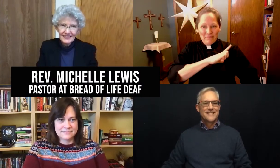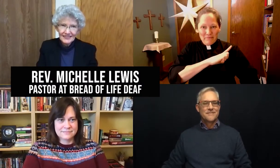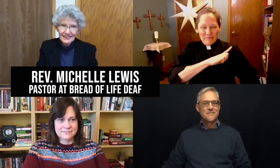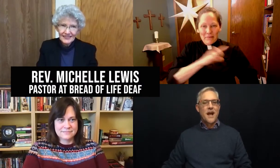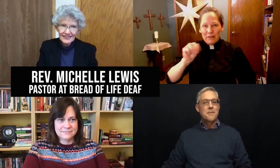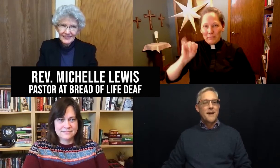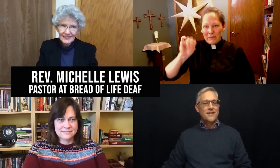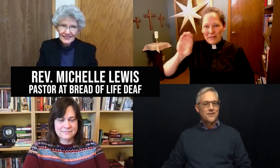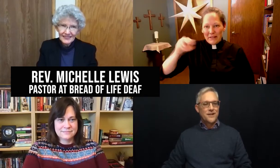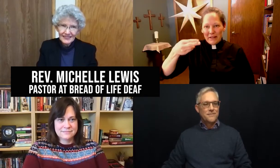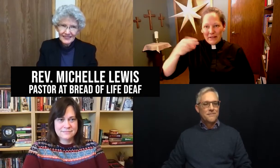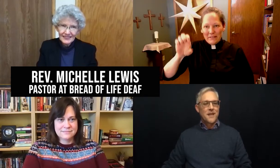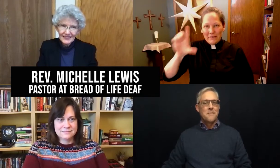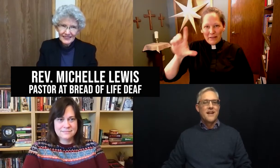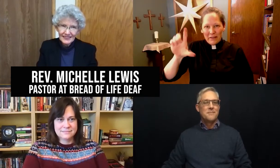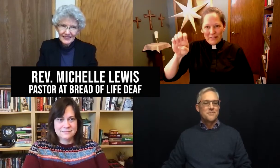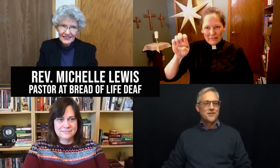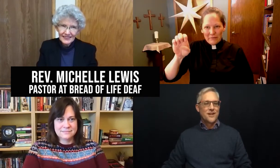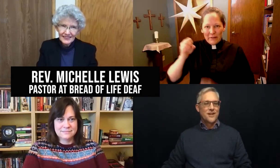I am the pastor here, and my name is Michelle Lewis.